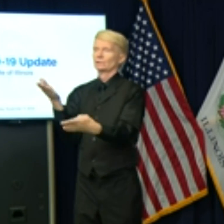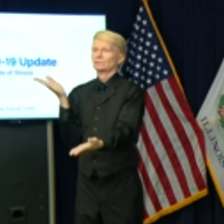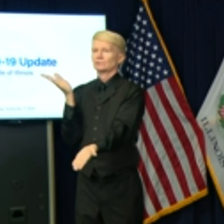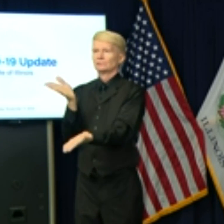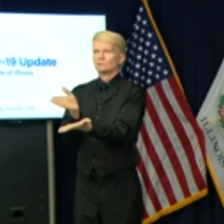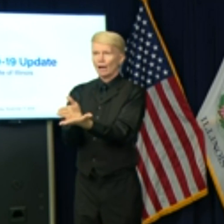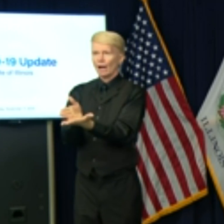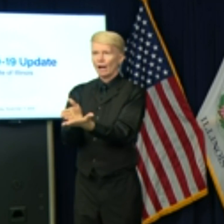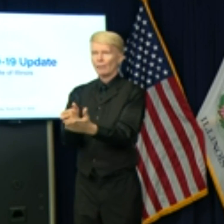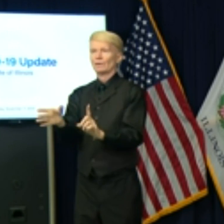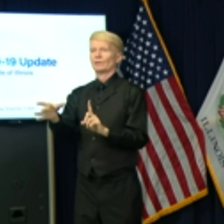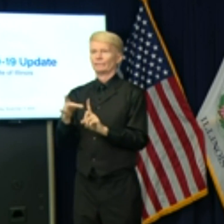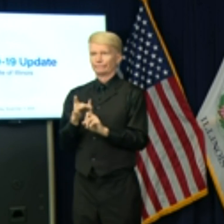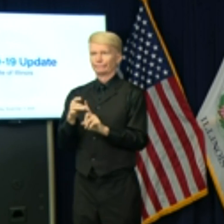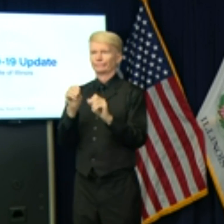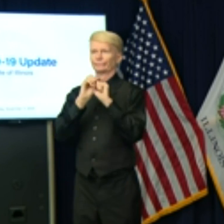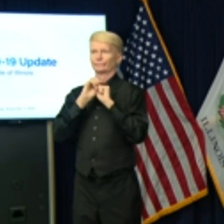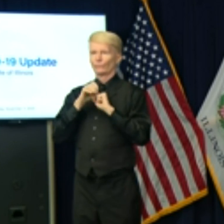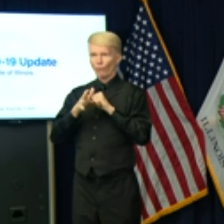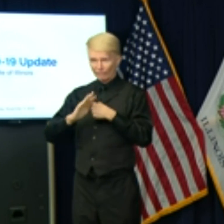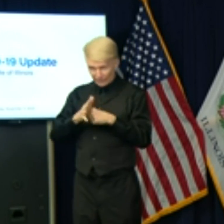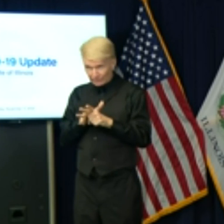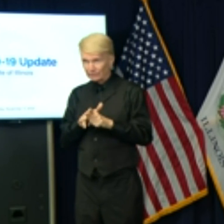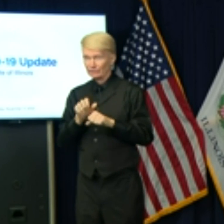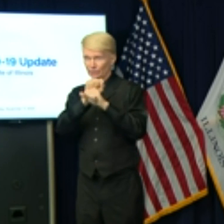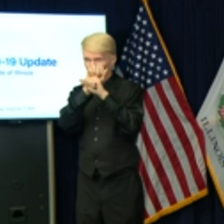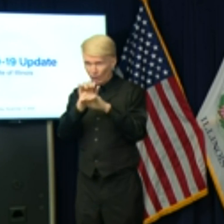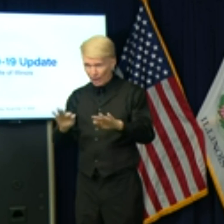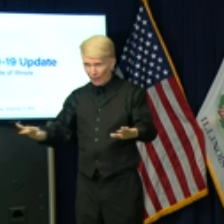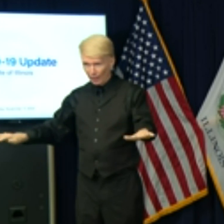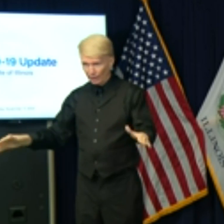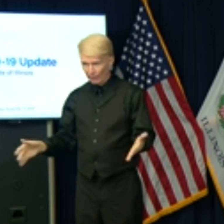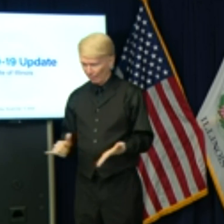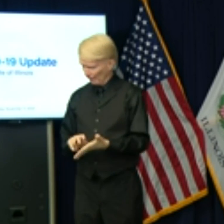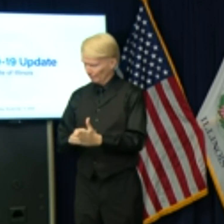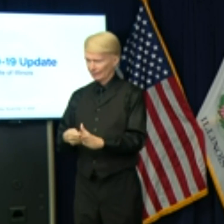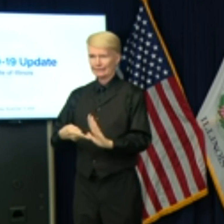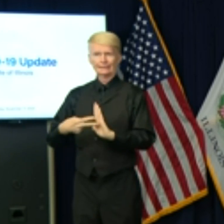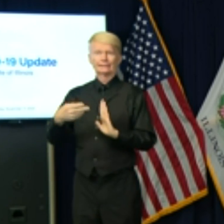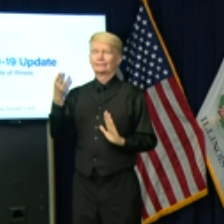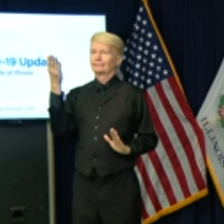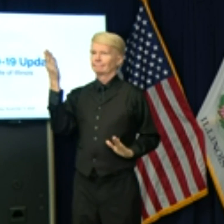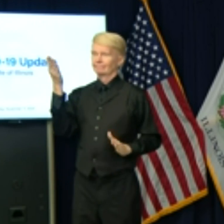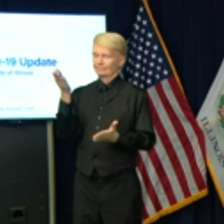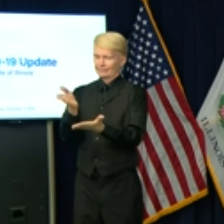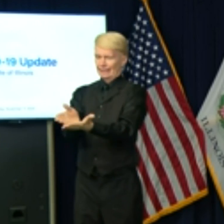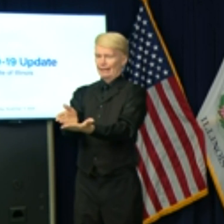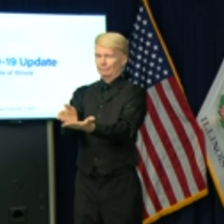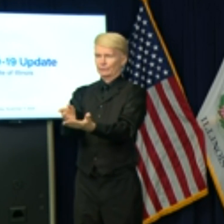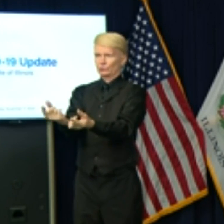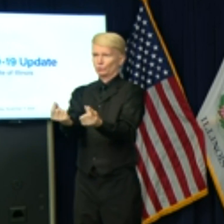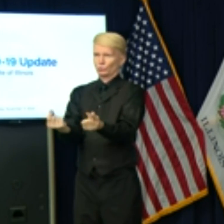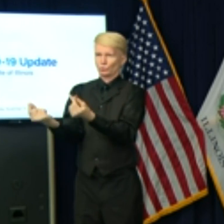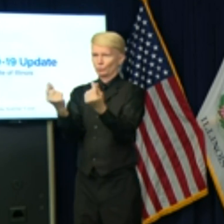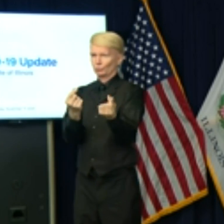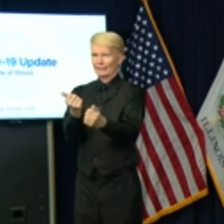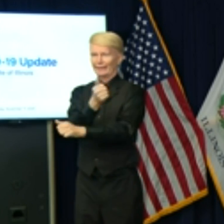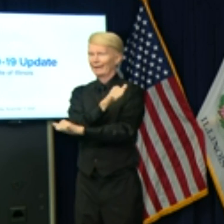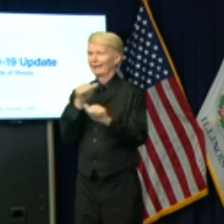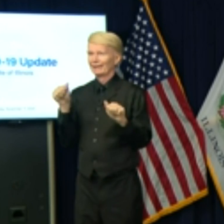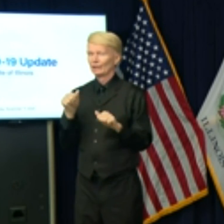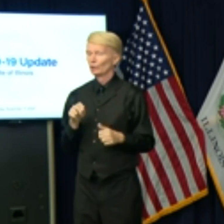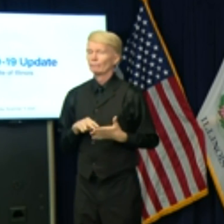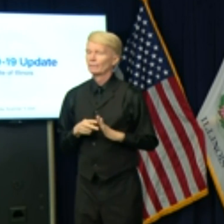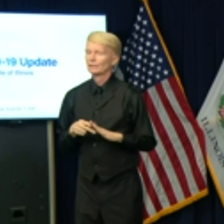from spreading. And so that means halting people in their tracks. So we can't have hundreds of thousands of kids moving